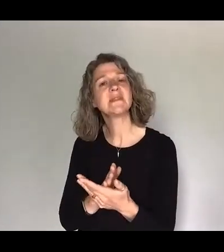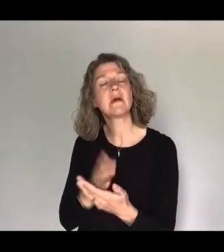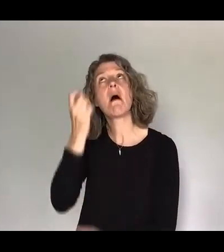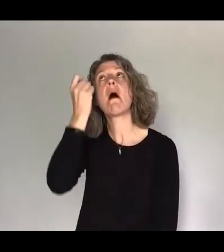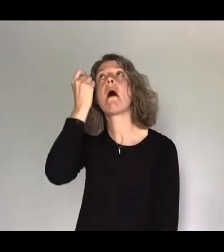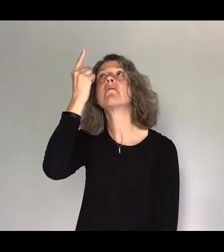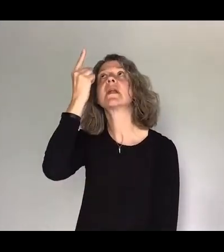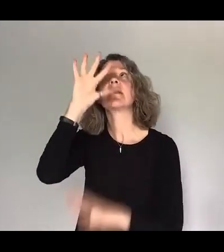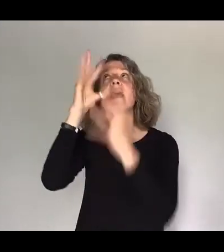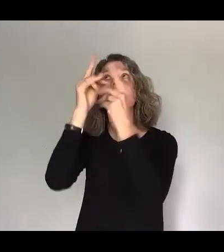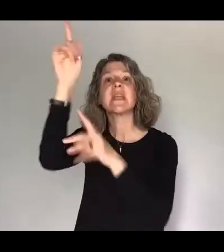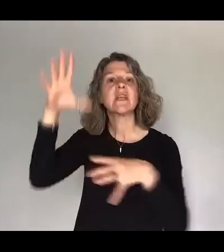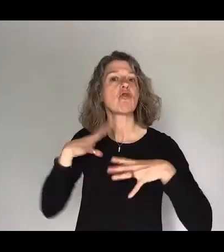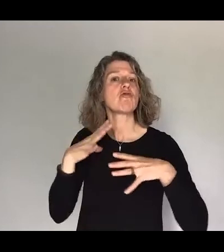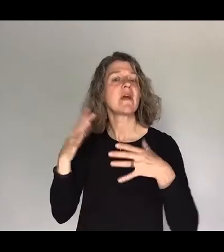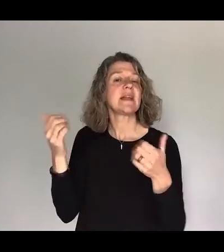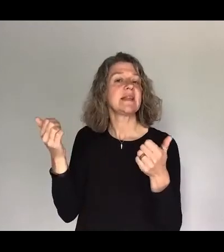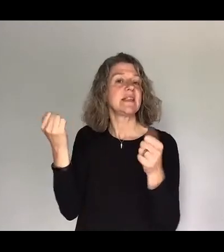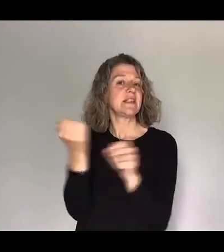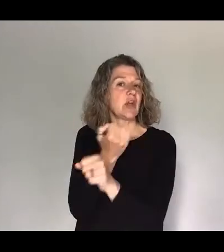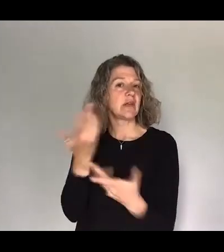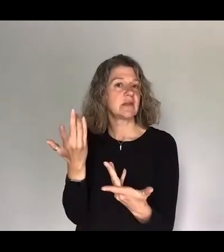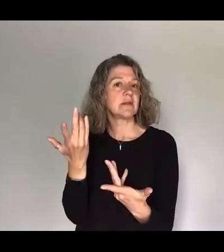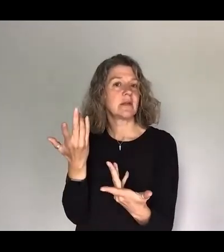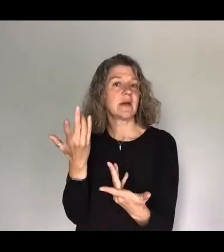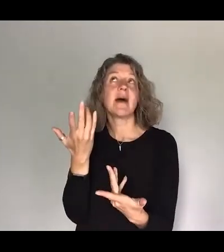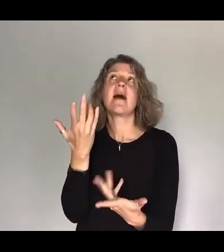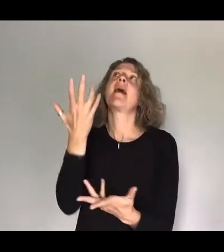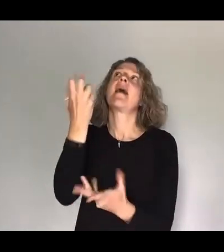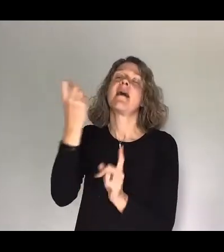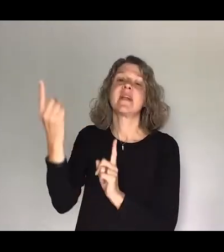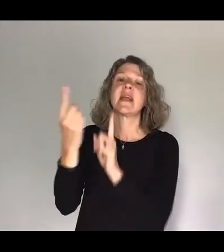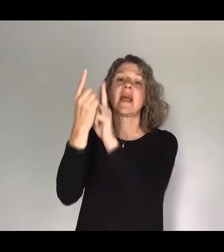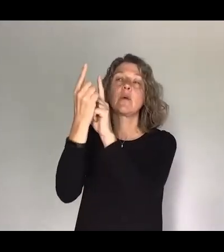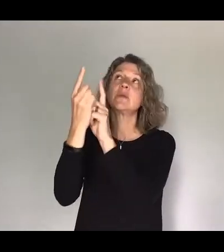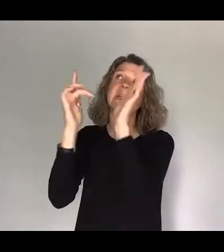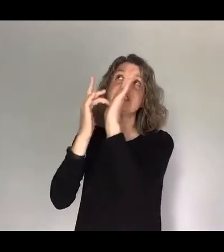prioritize an encounter with his son in Jesus name amen